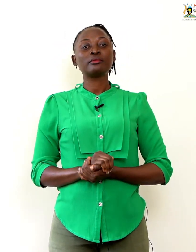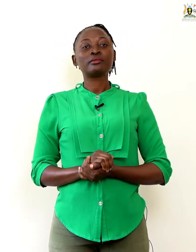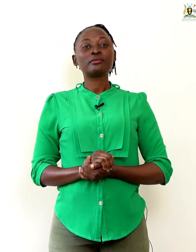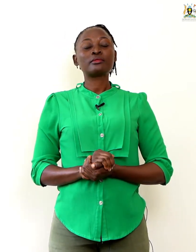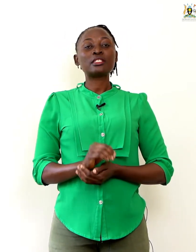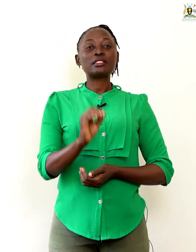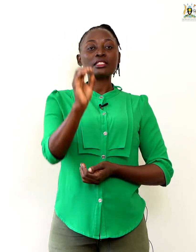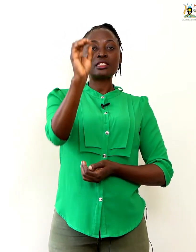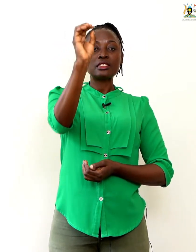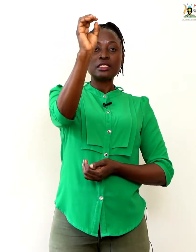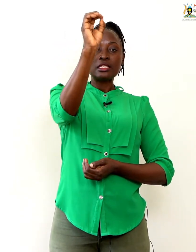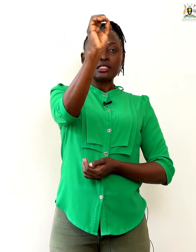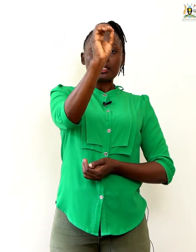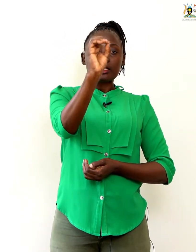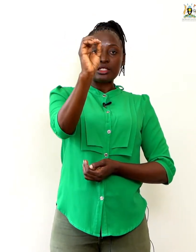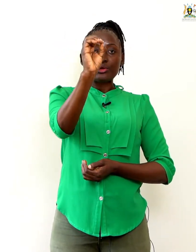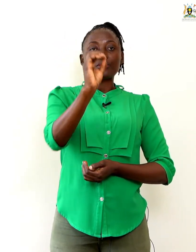This is 0.